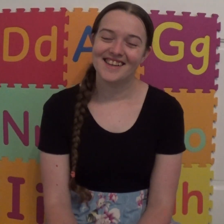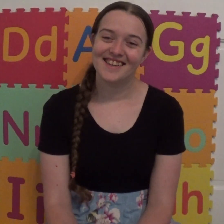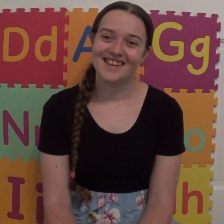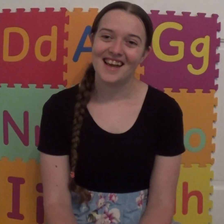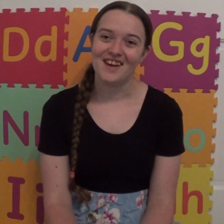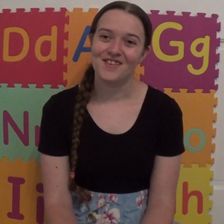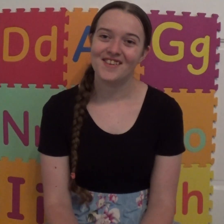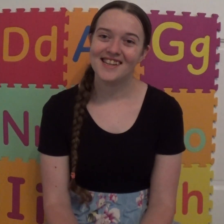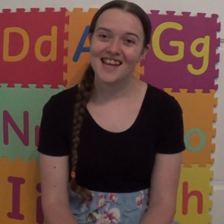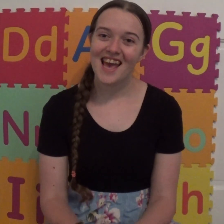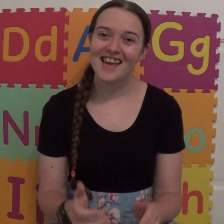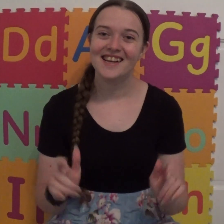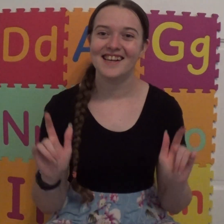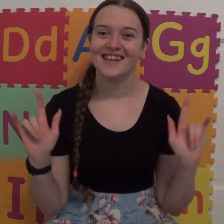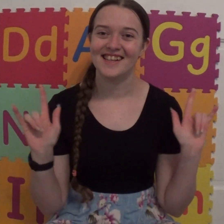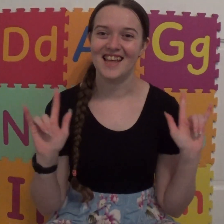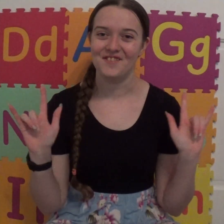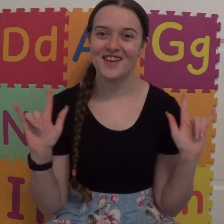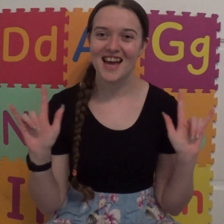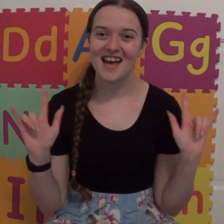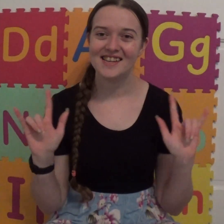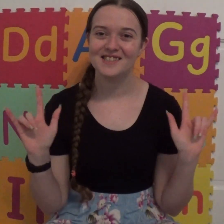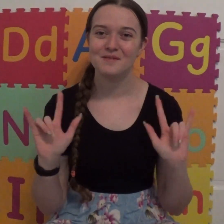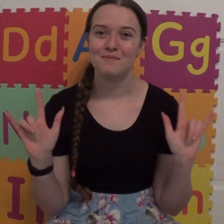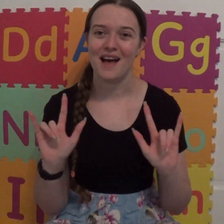Have a great day. I love you guys. Bye.